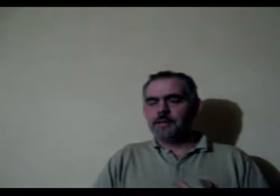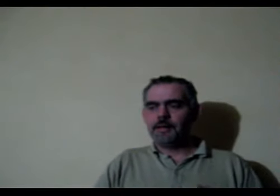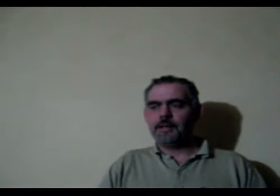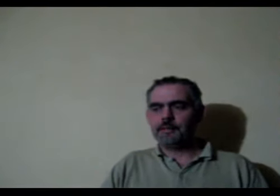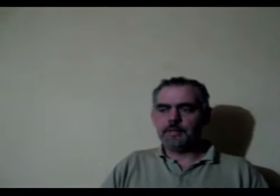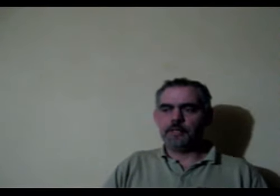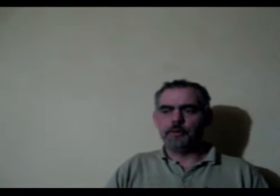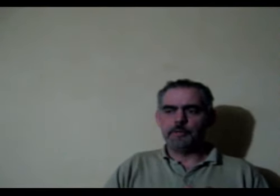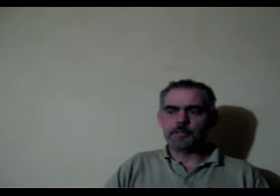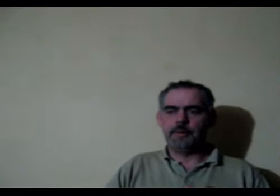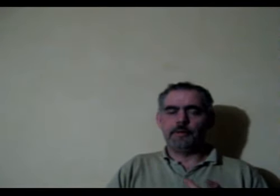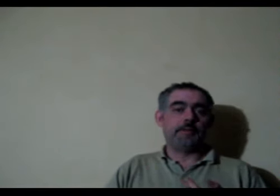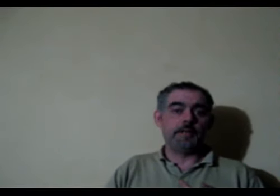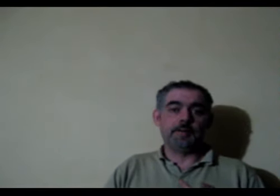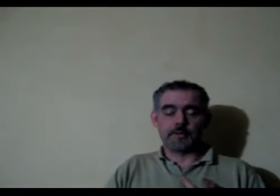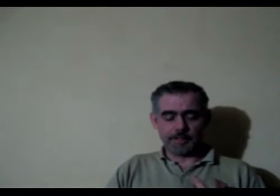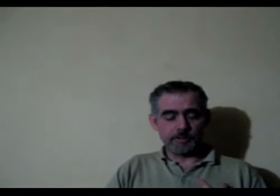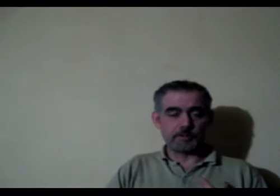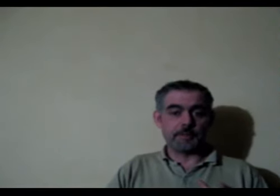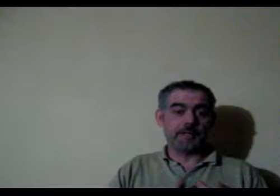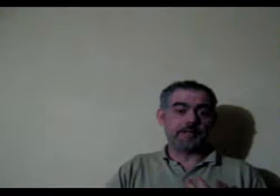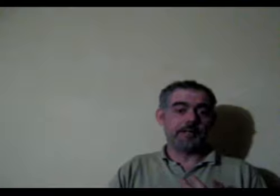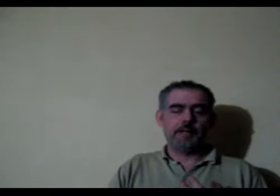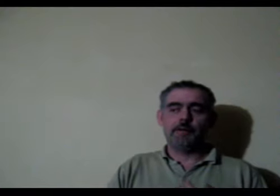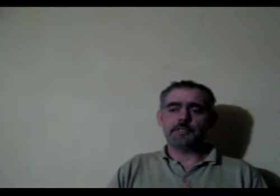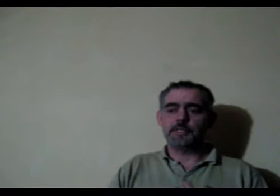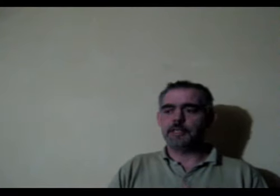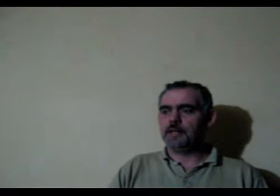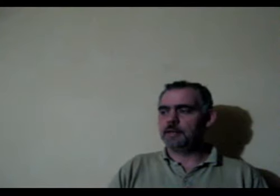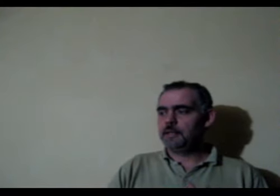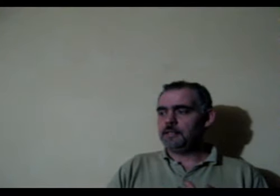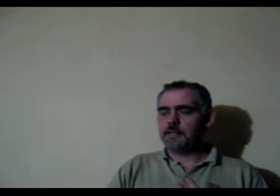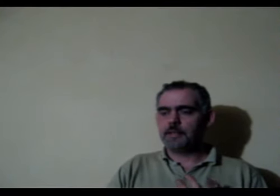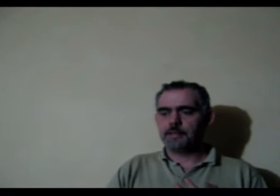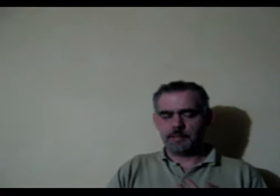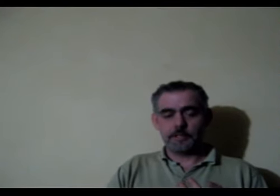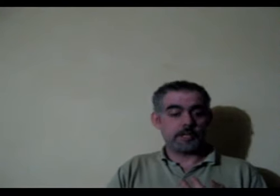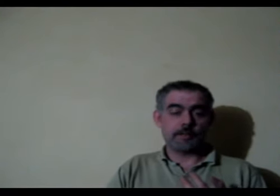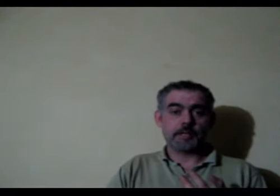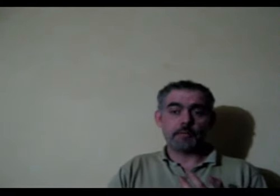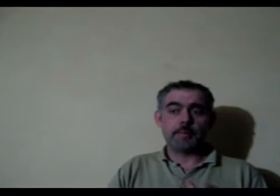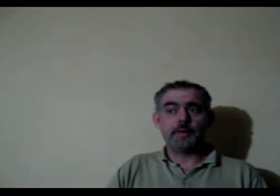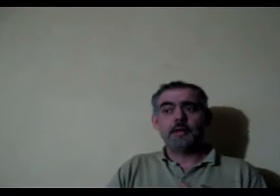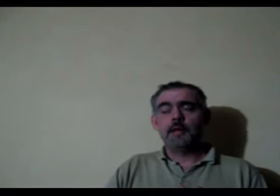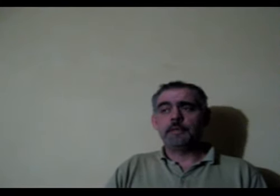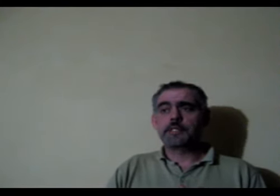I like the video that was on the fucking news where the guy or is it Deke's channel I can't remember but